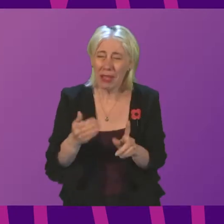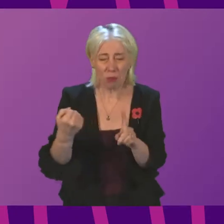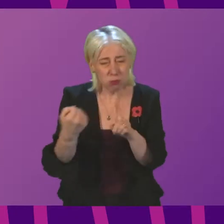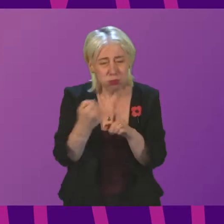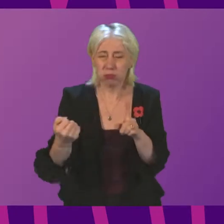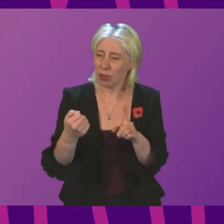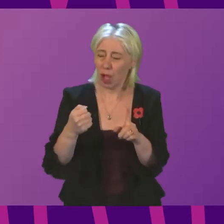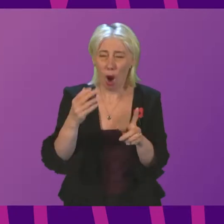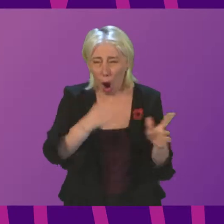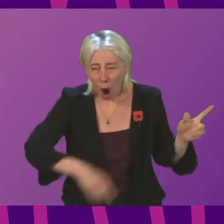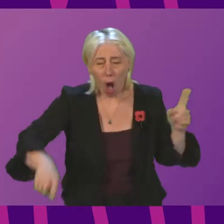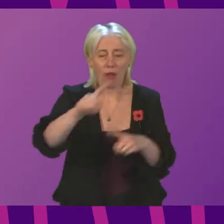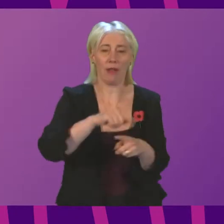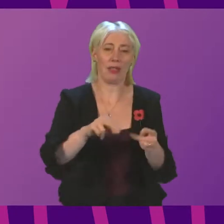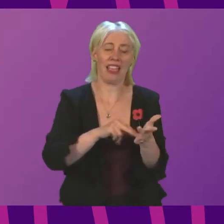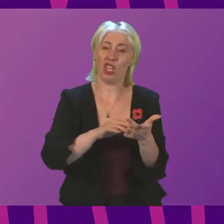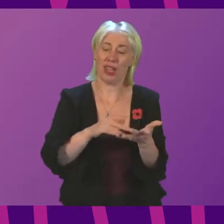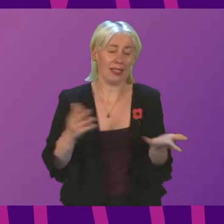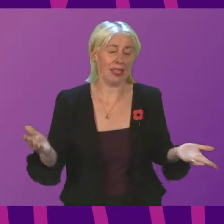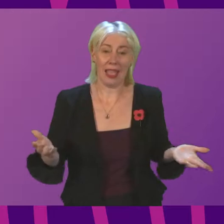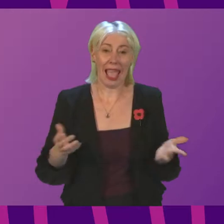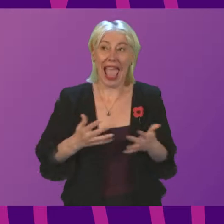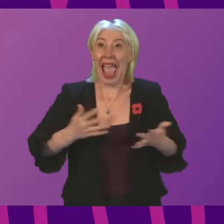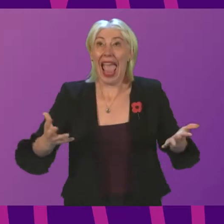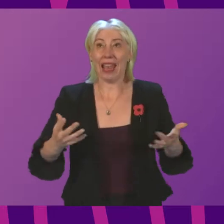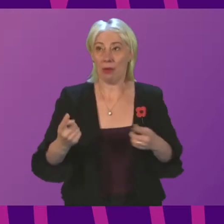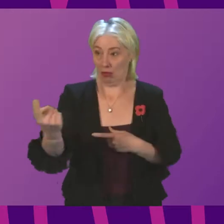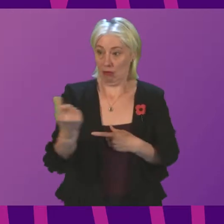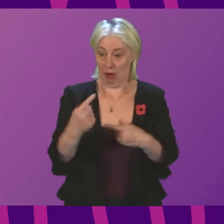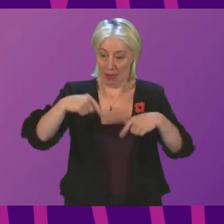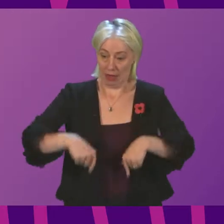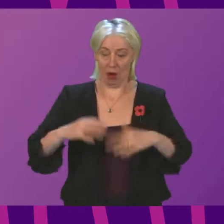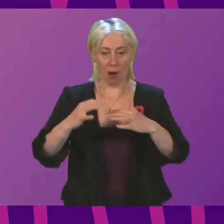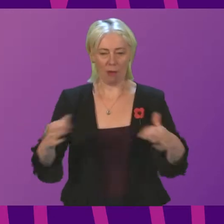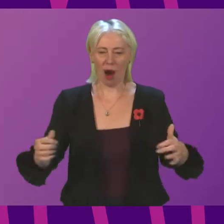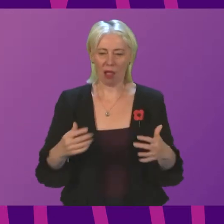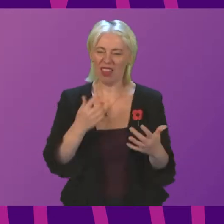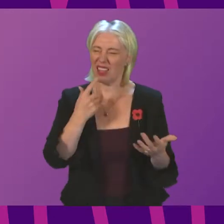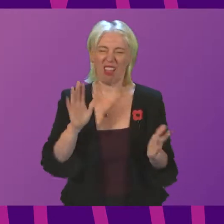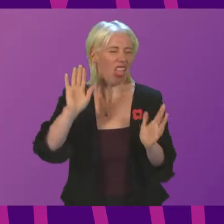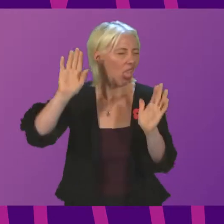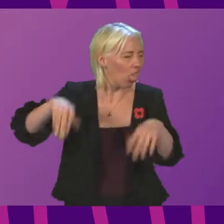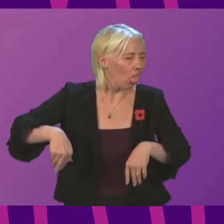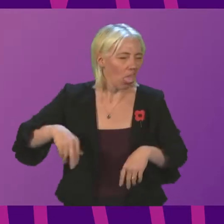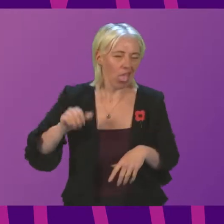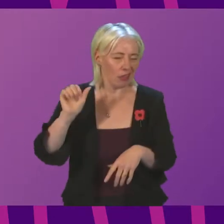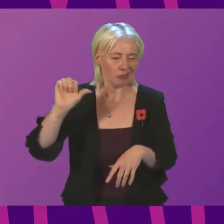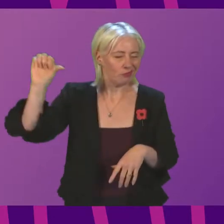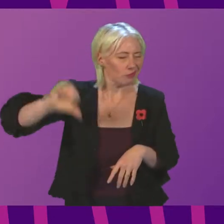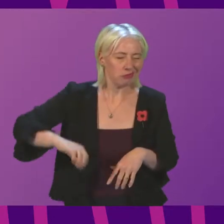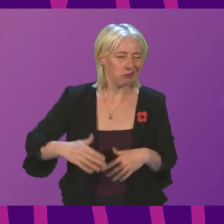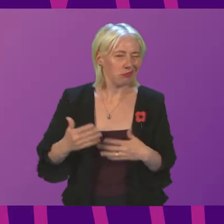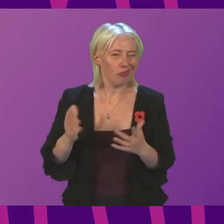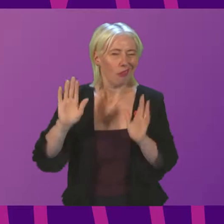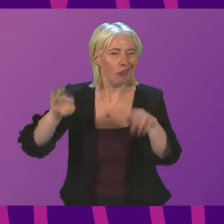operation of the National Health Service. I think anybody that comes to Parliament and seeks to diminish the enormous impact